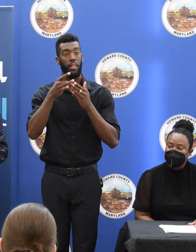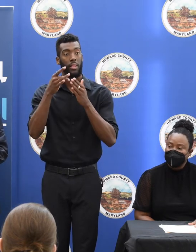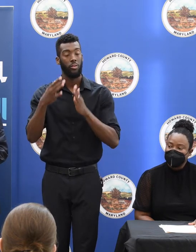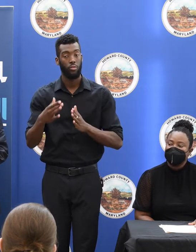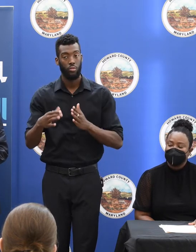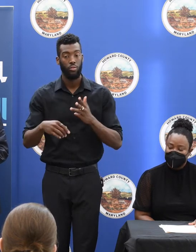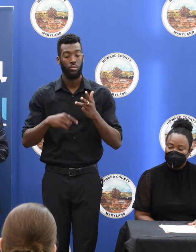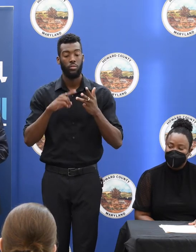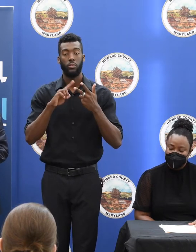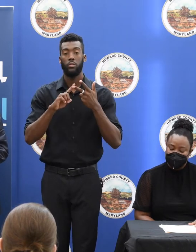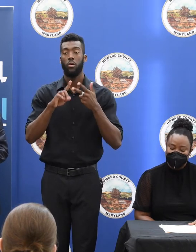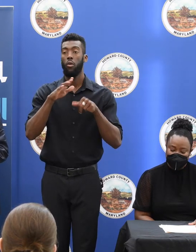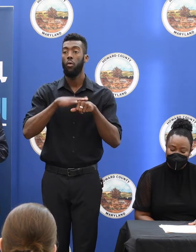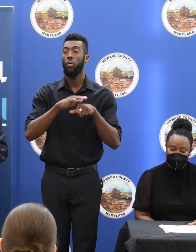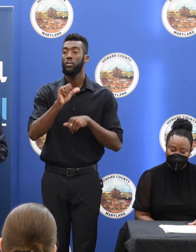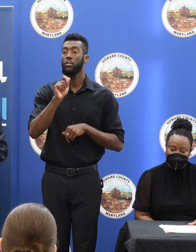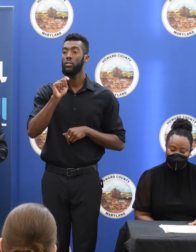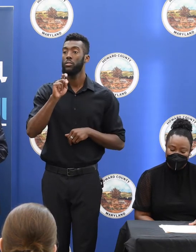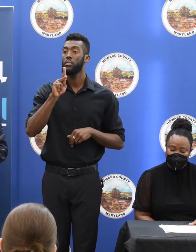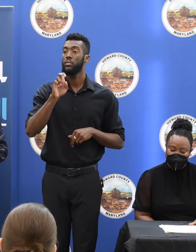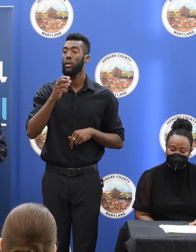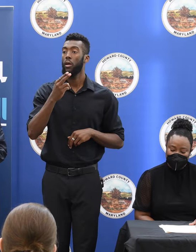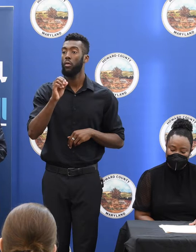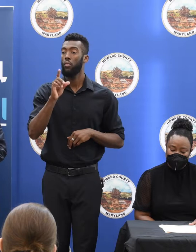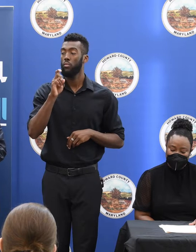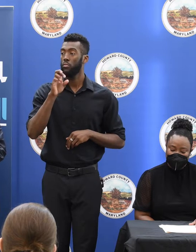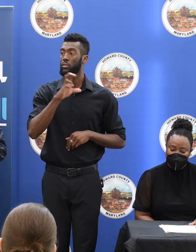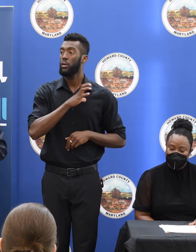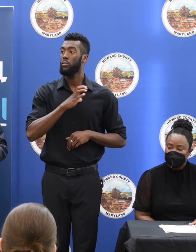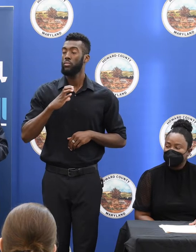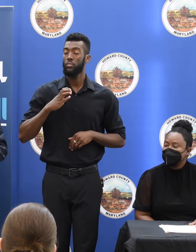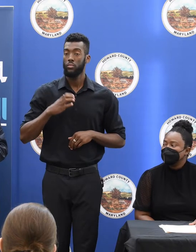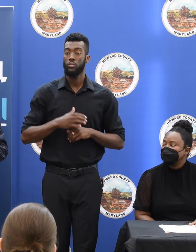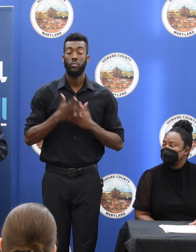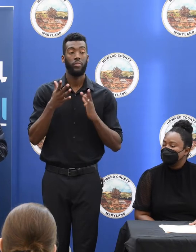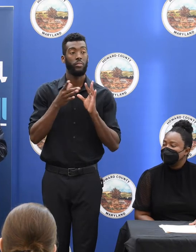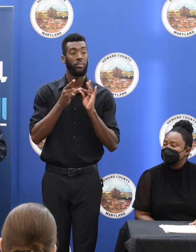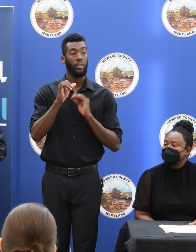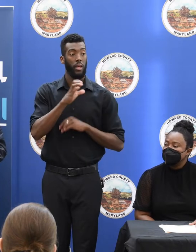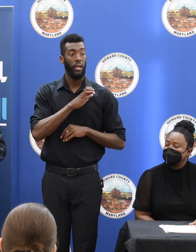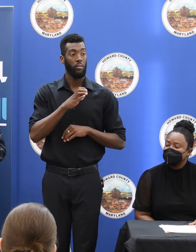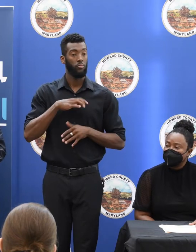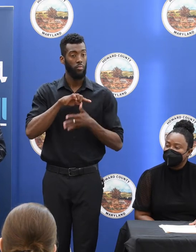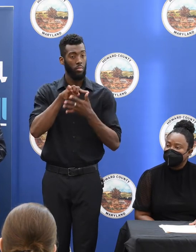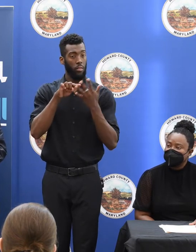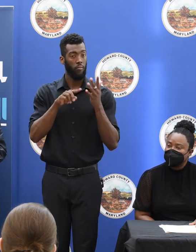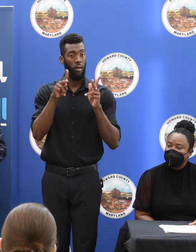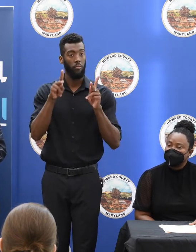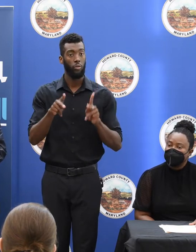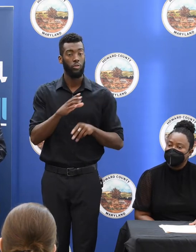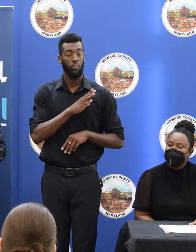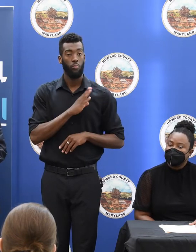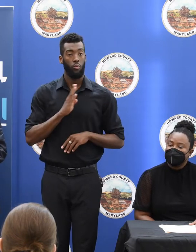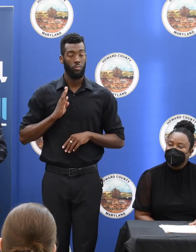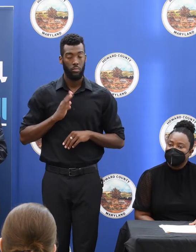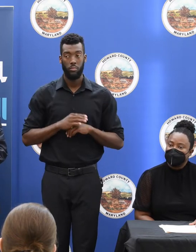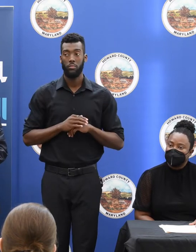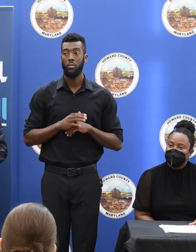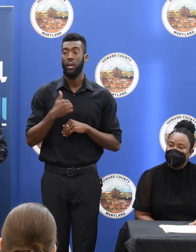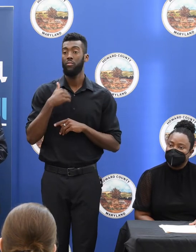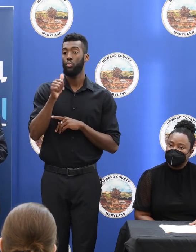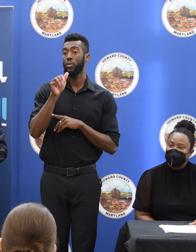council. And Dr. Onokawa mentioned that council. In addition to the five-person board, there are 26 members of the stakeholder